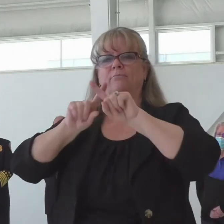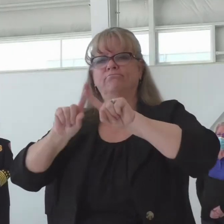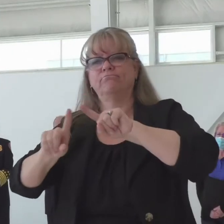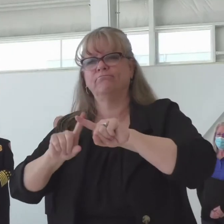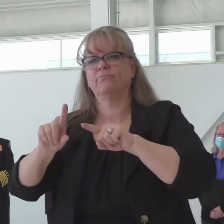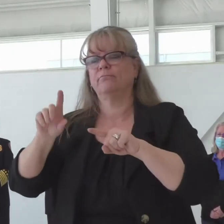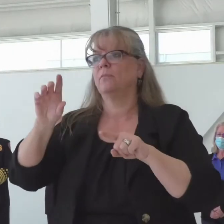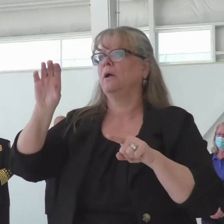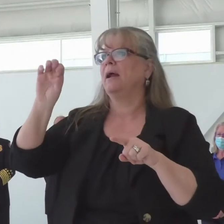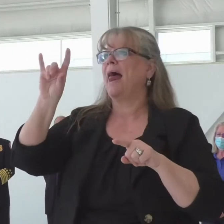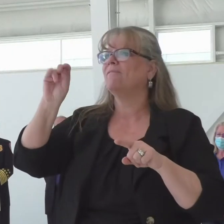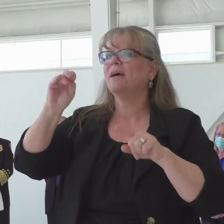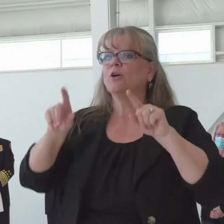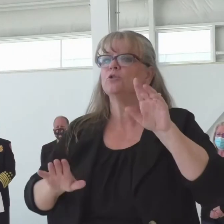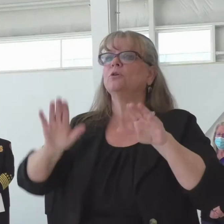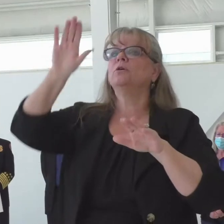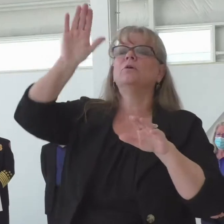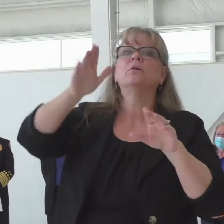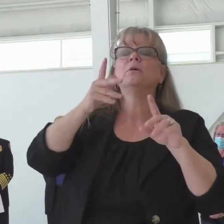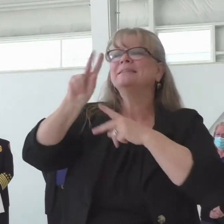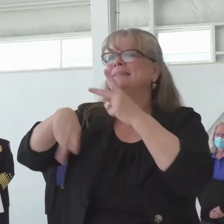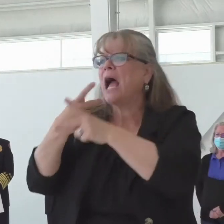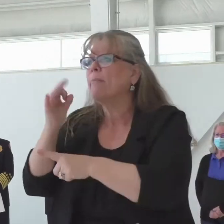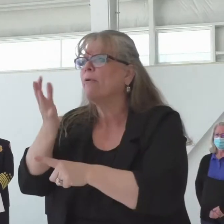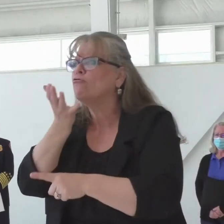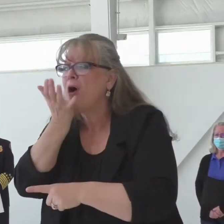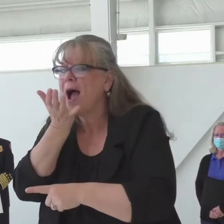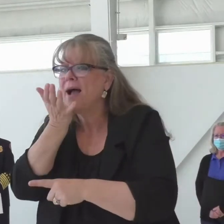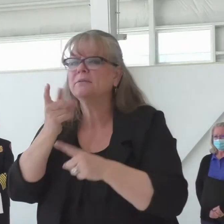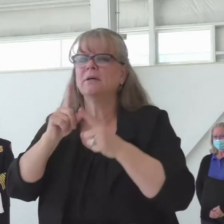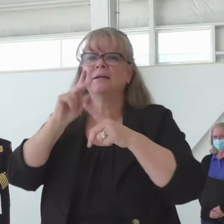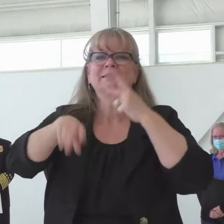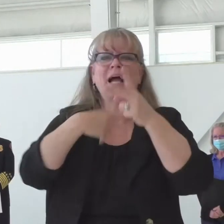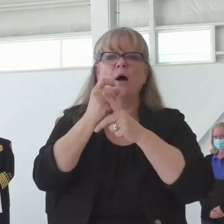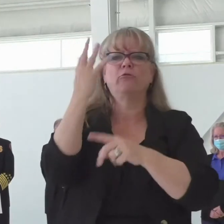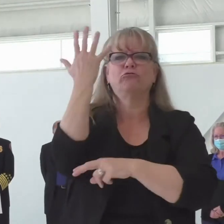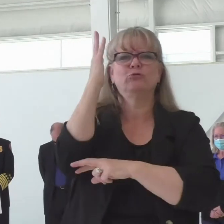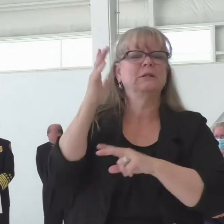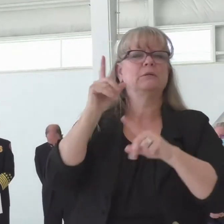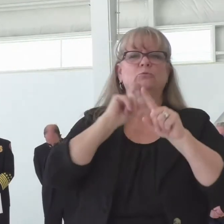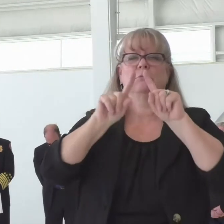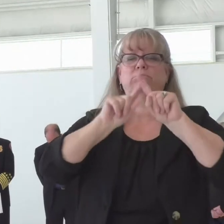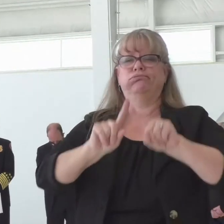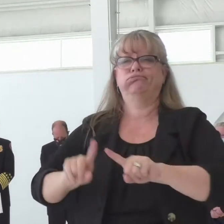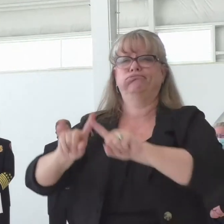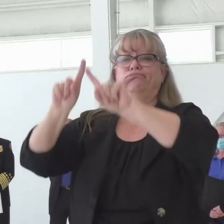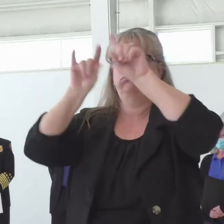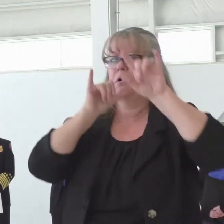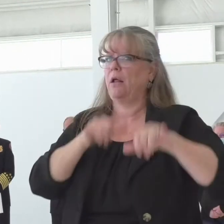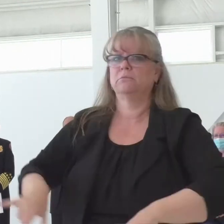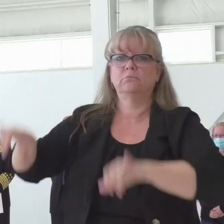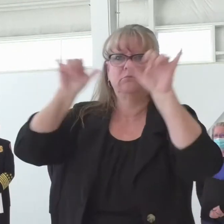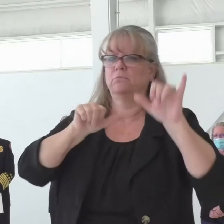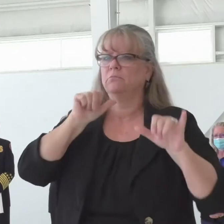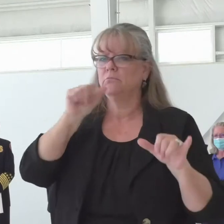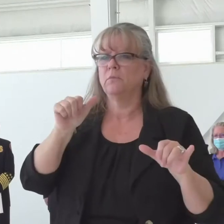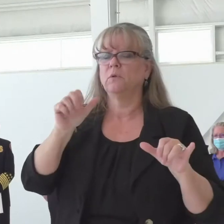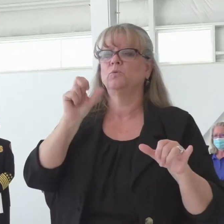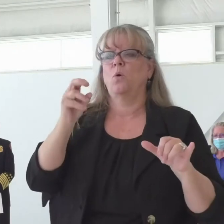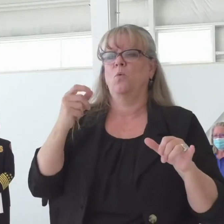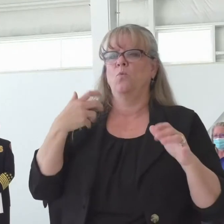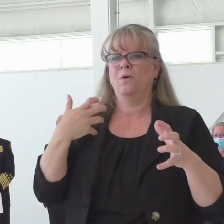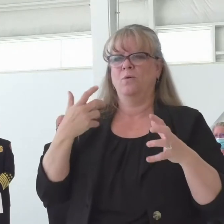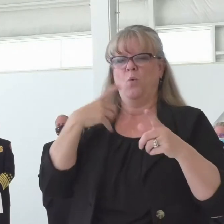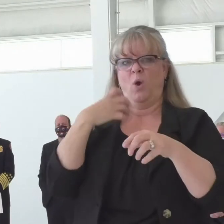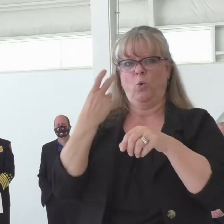different parts of the states that'll be doing different things at different times, and that's, again, where that ability to move the limited resources that are available